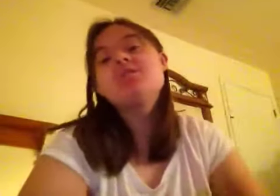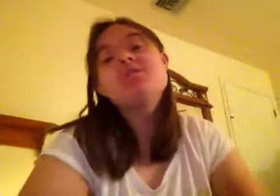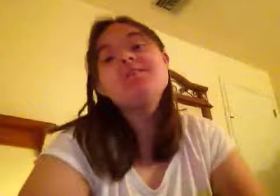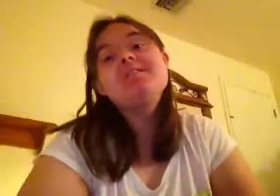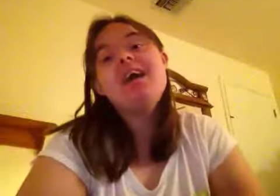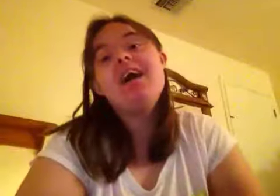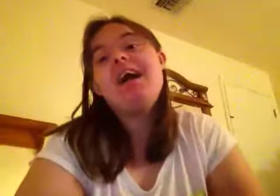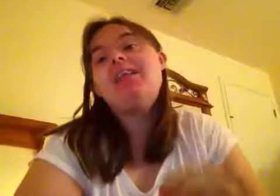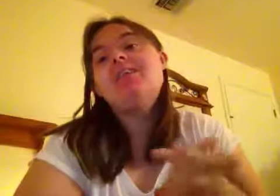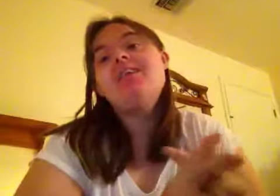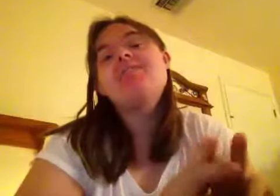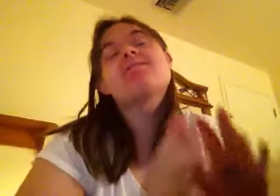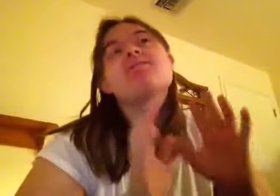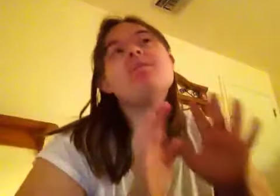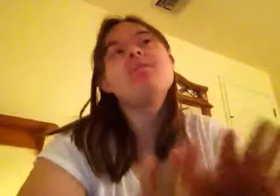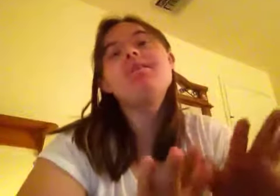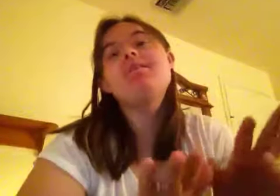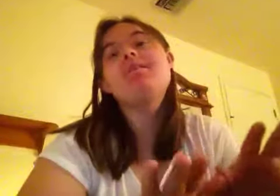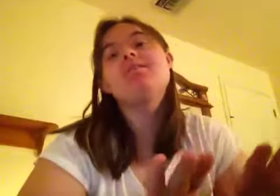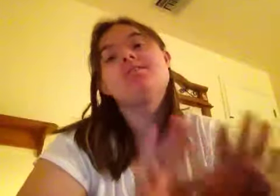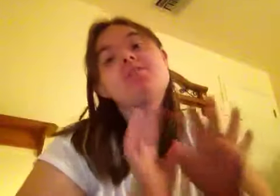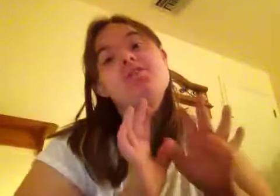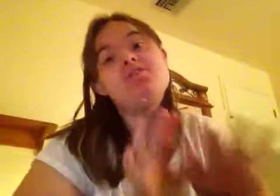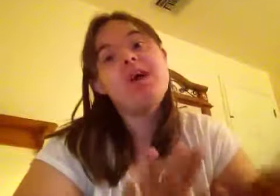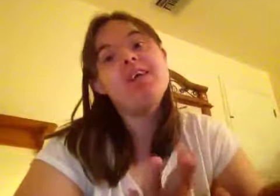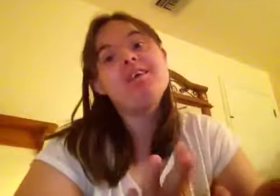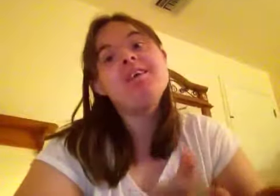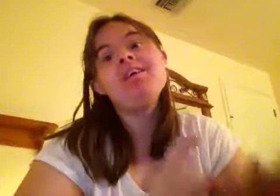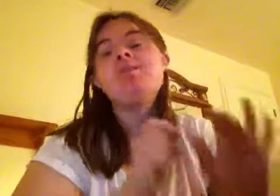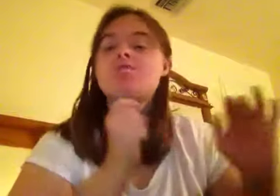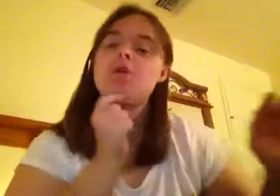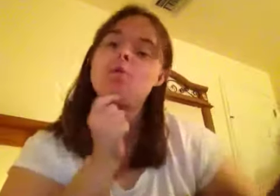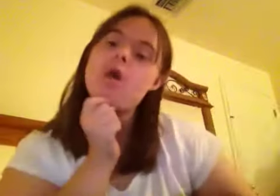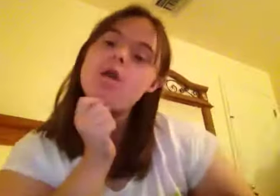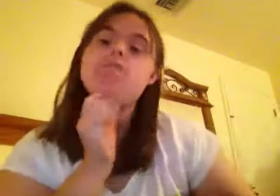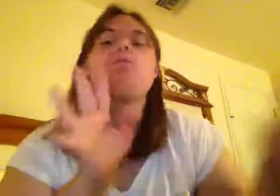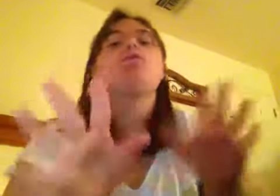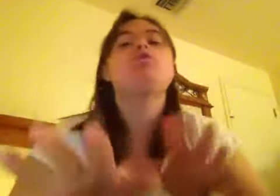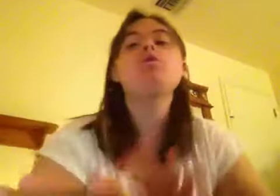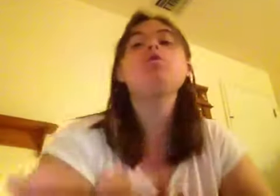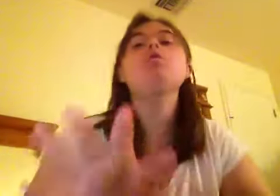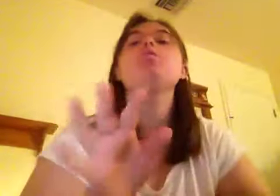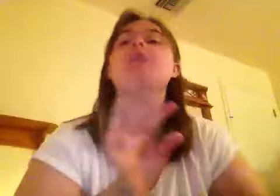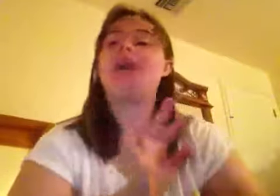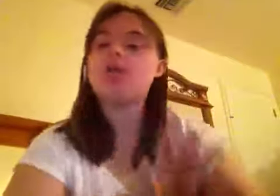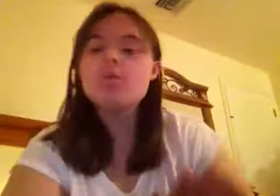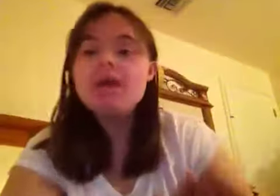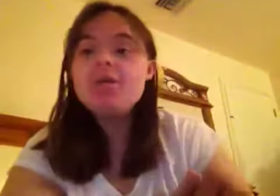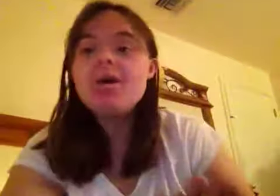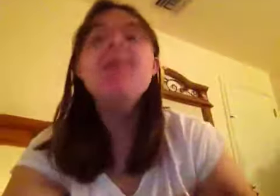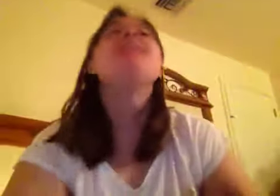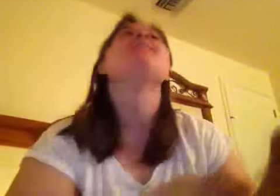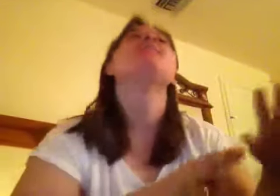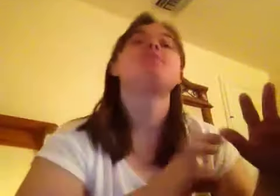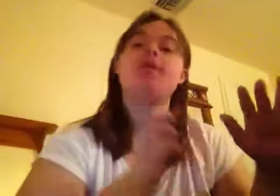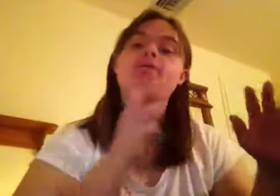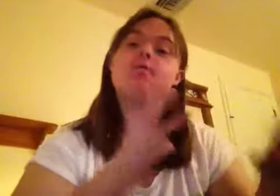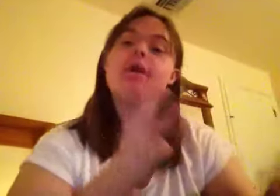your movies a lot I love the movies called the Fred Fred one Fred two the Halloween one Fred three